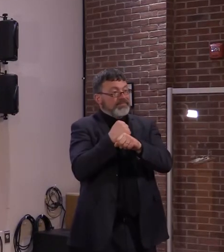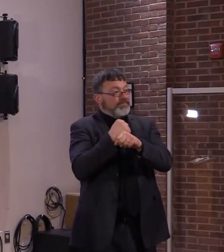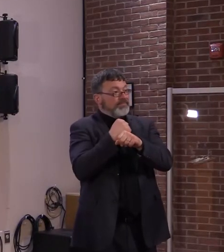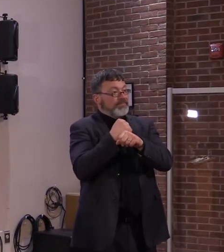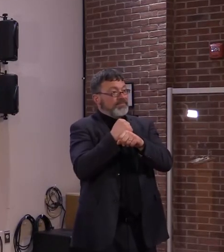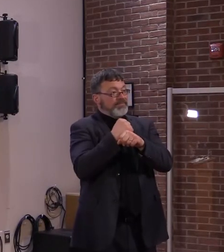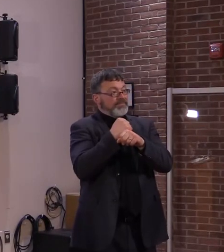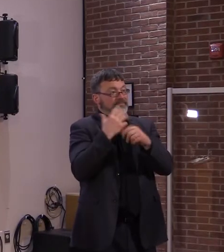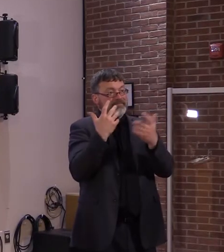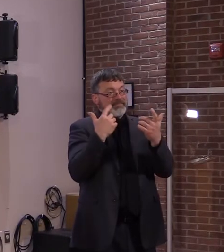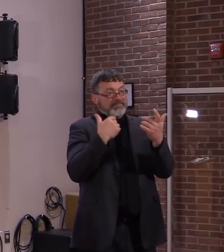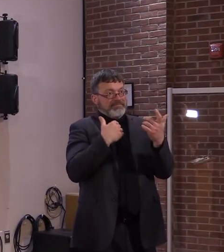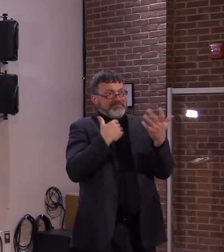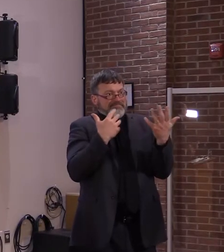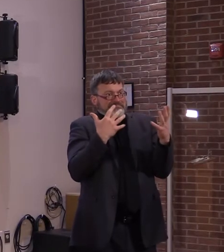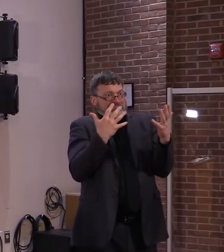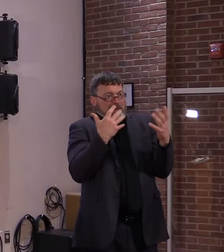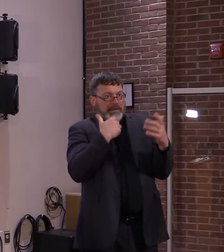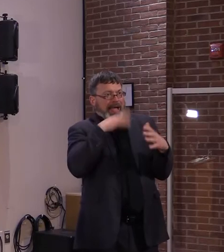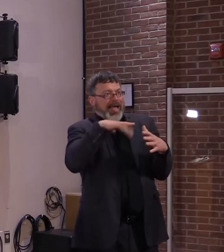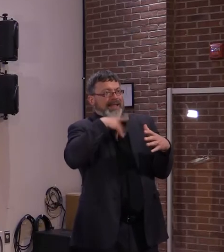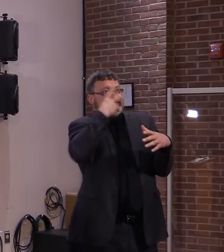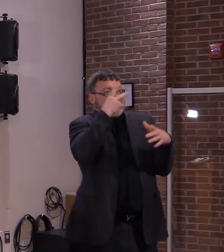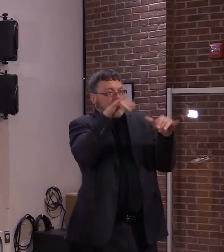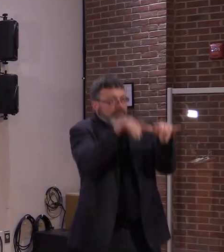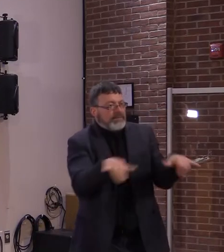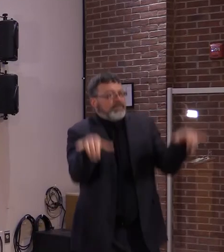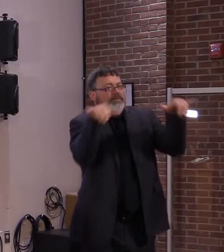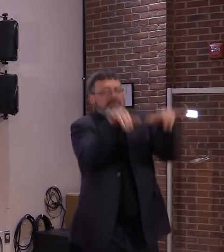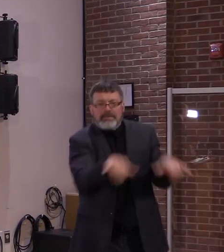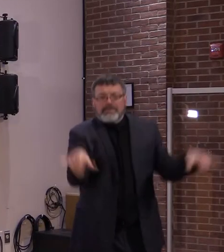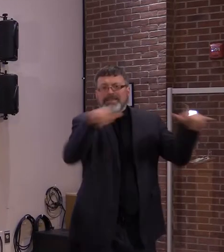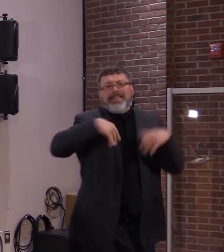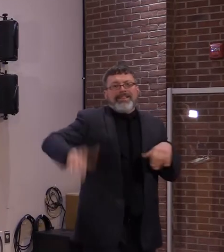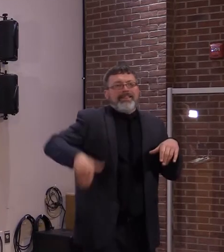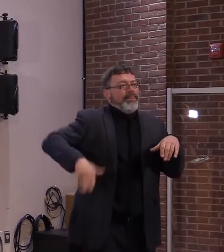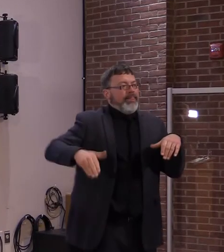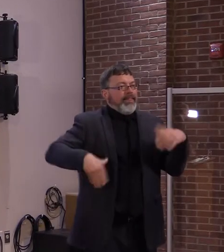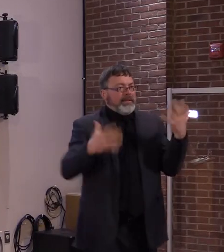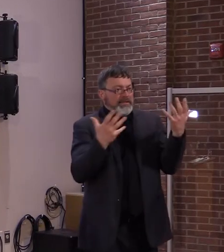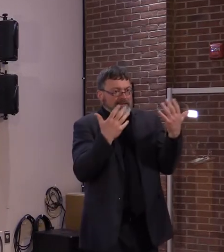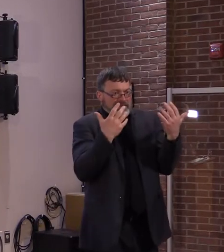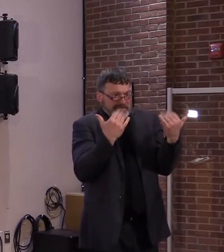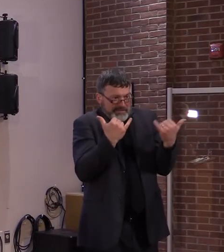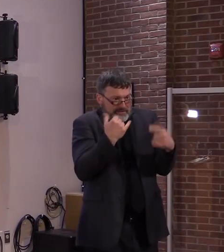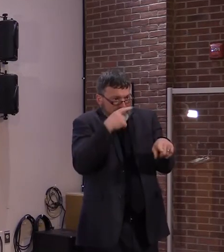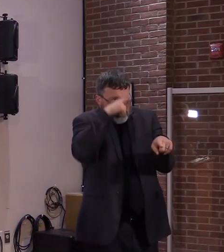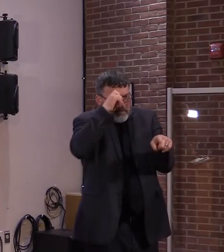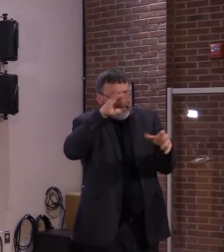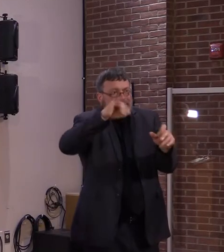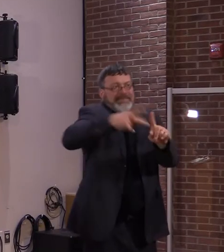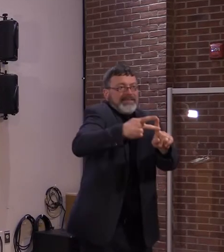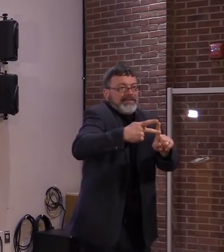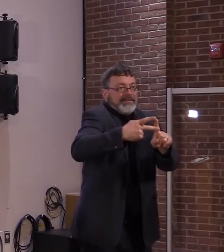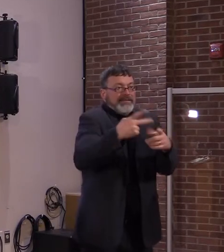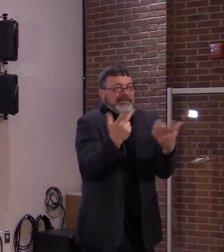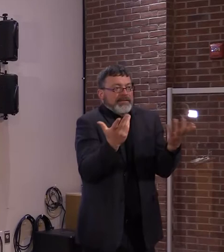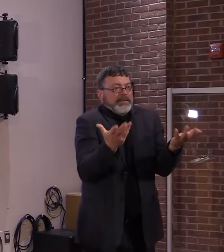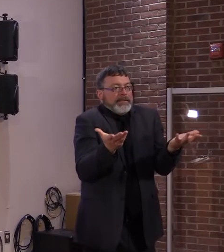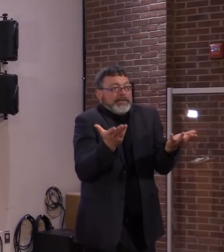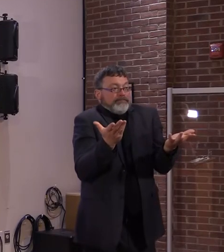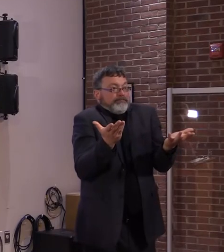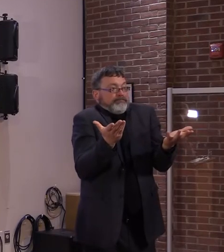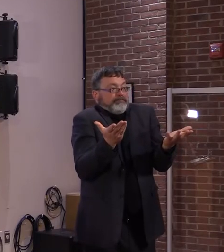of infectious disease clinicians who do have the feeling that because it is a